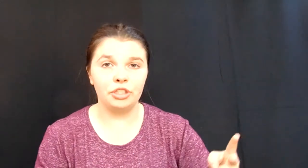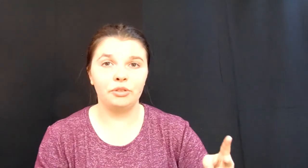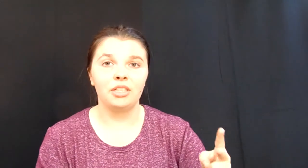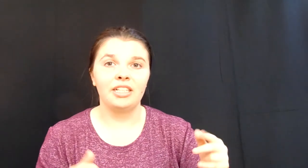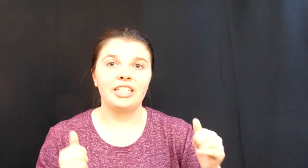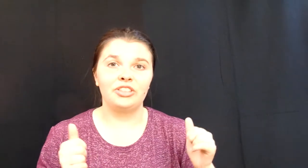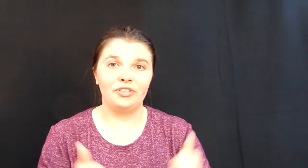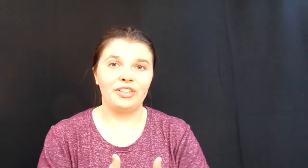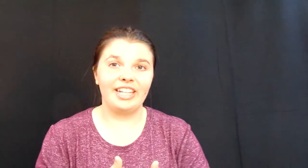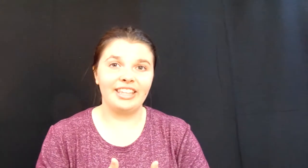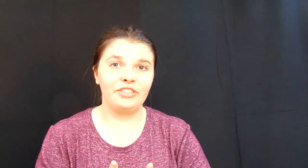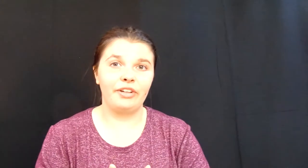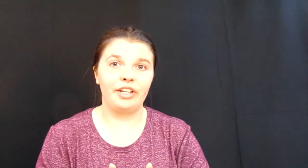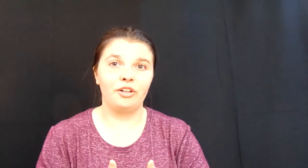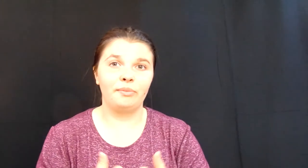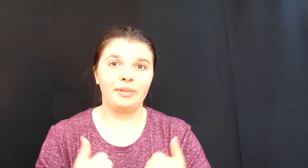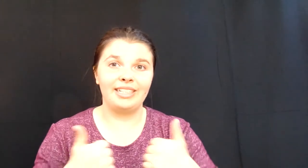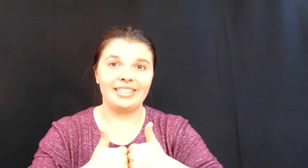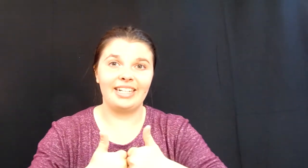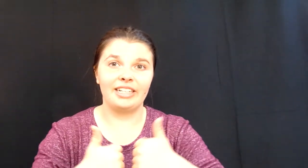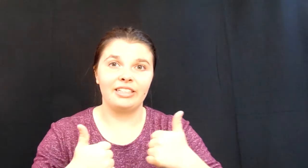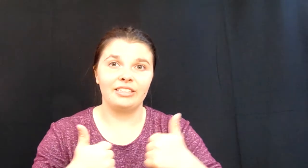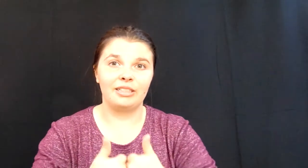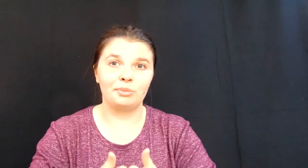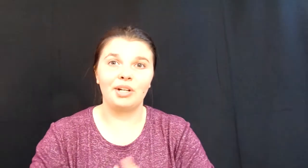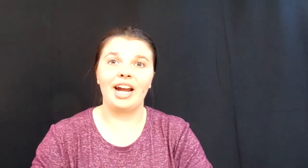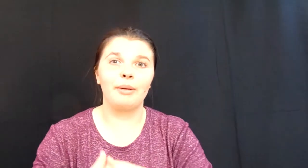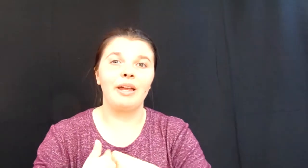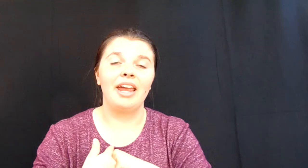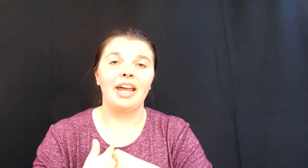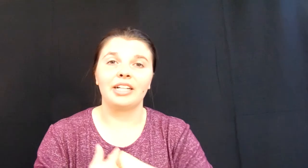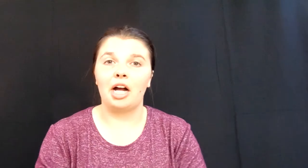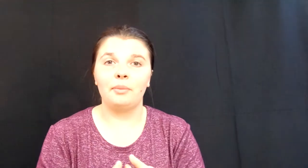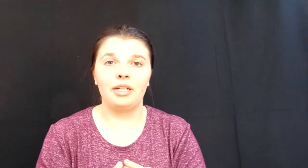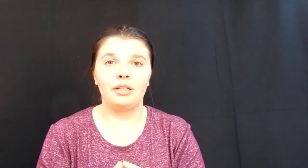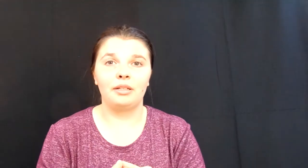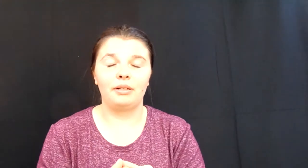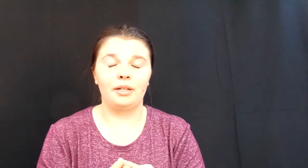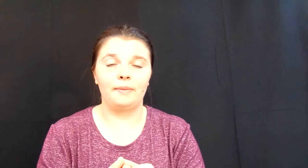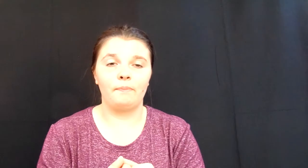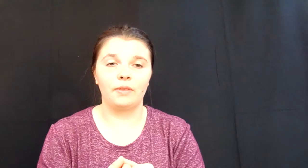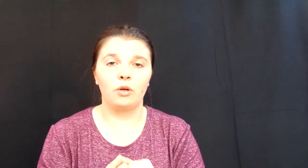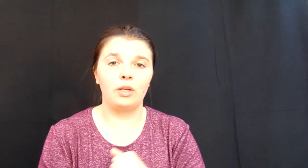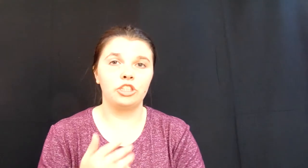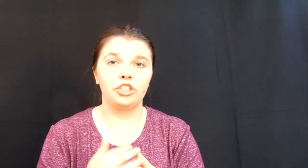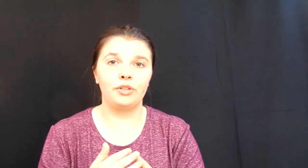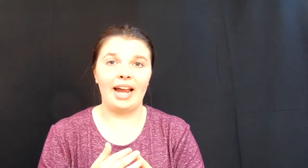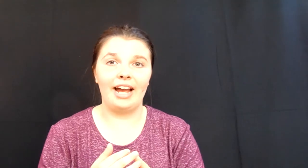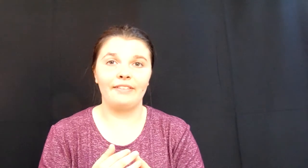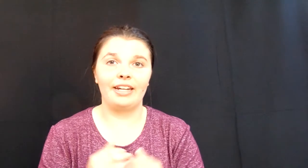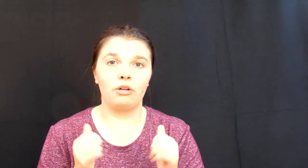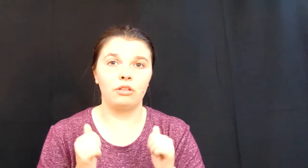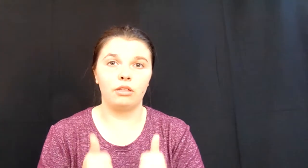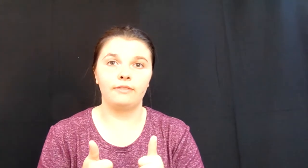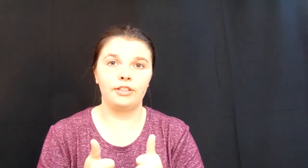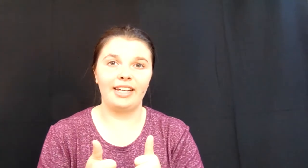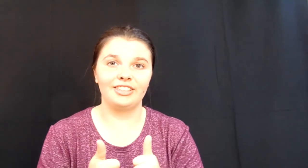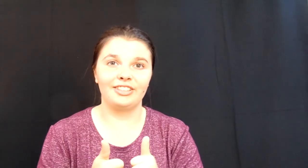two so if you like this video please like subscribe and comment any questions you have and I would love to answer